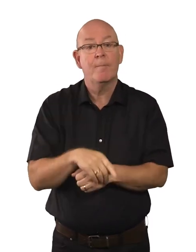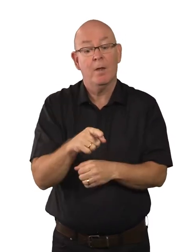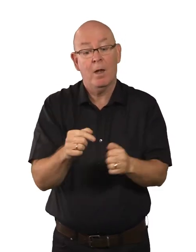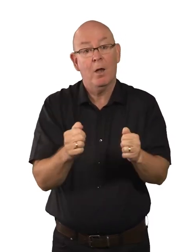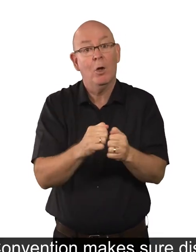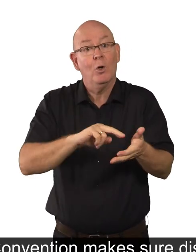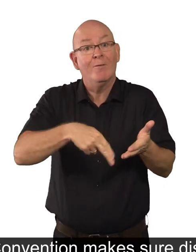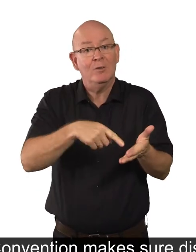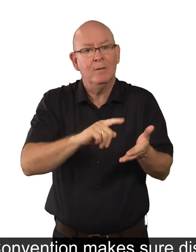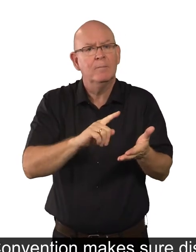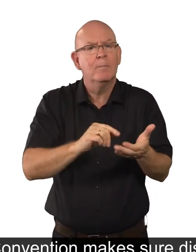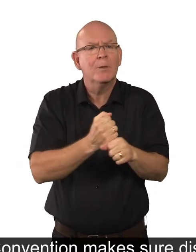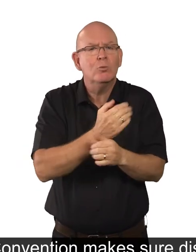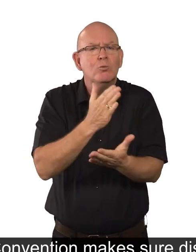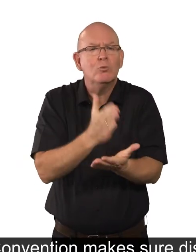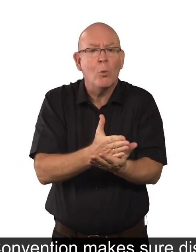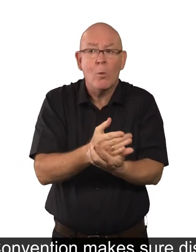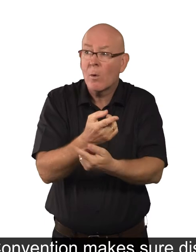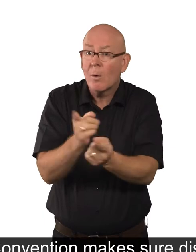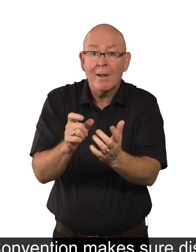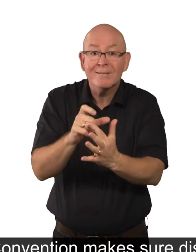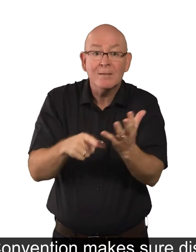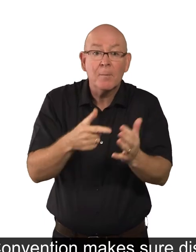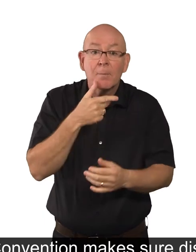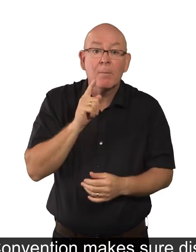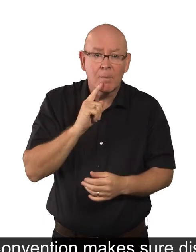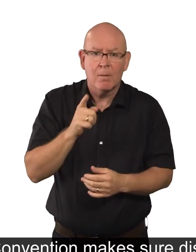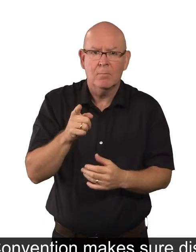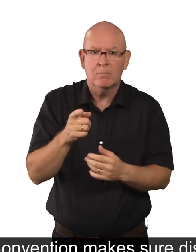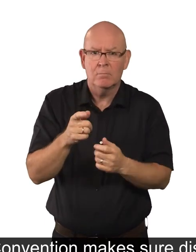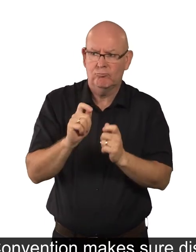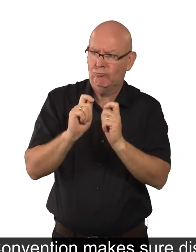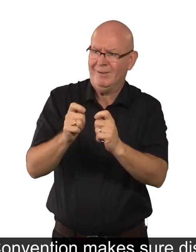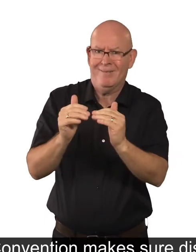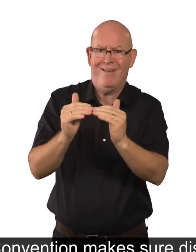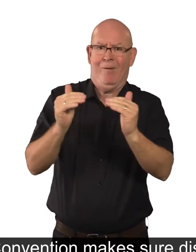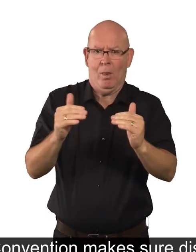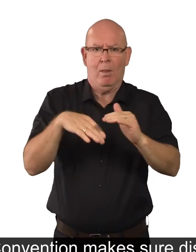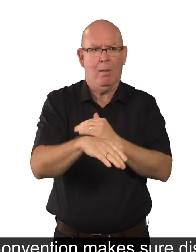The Convention makes sure disabled people are treated equally in society.